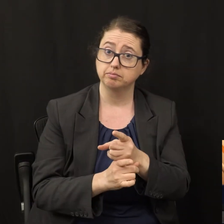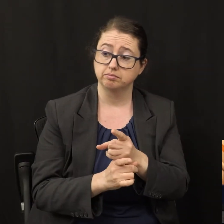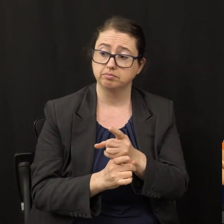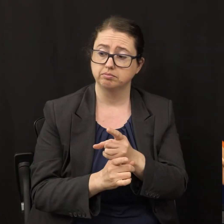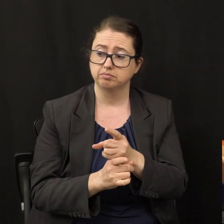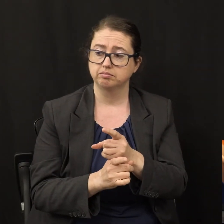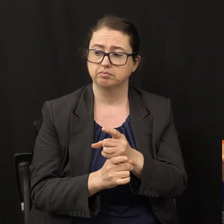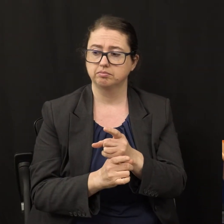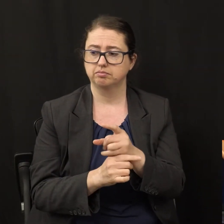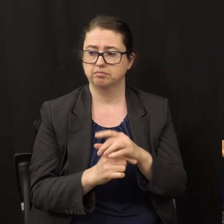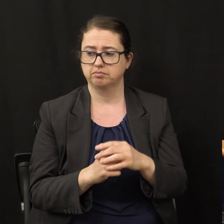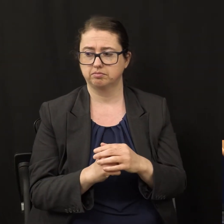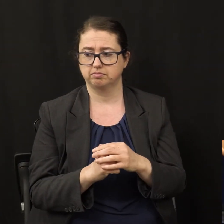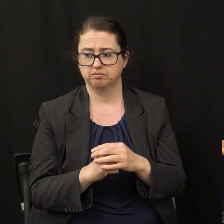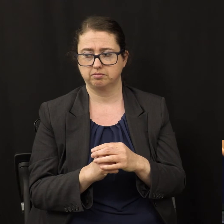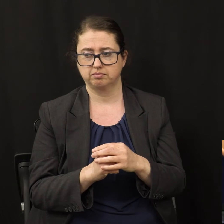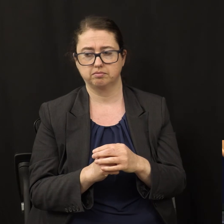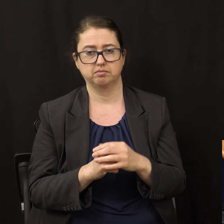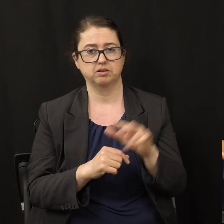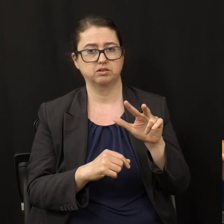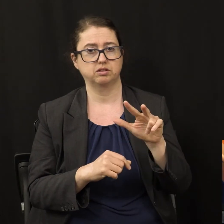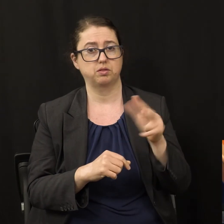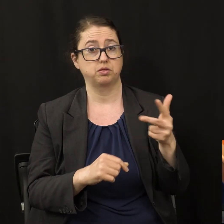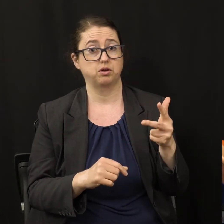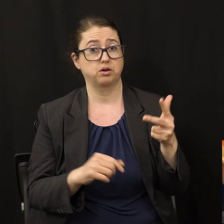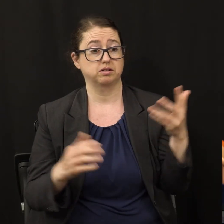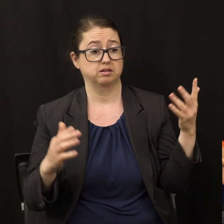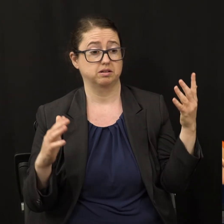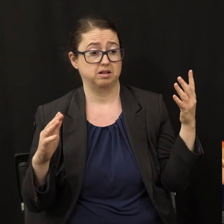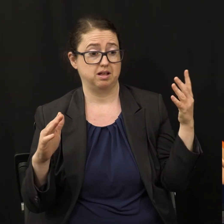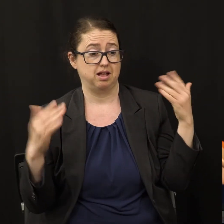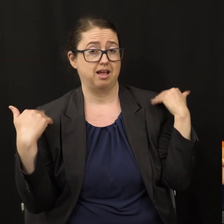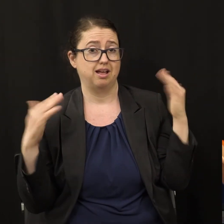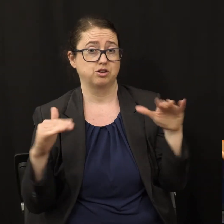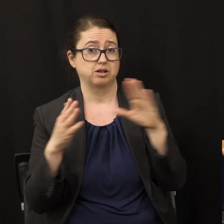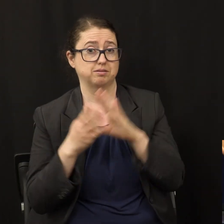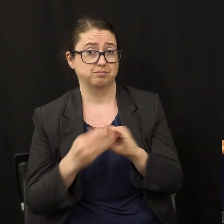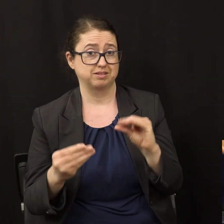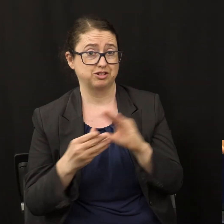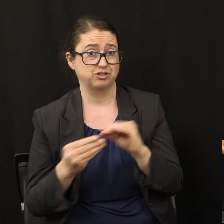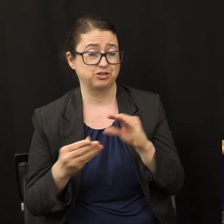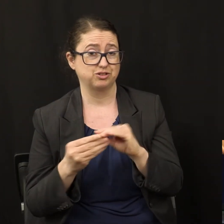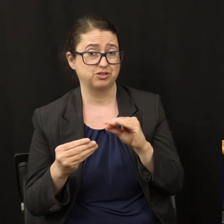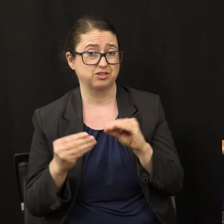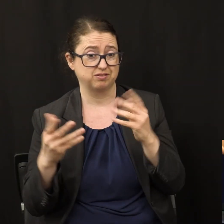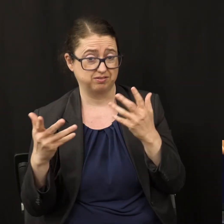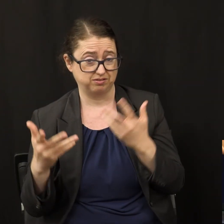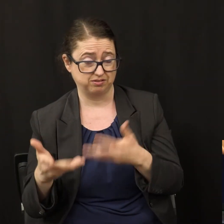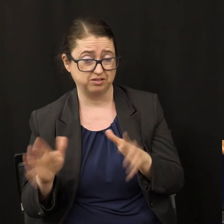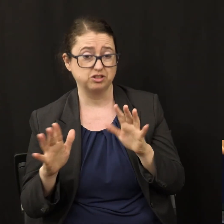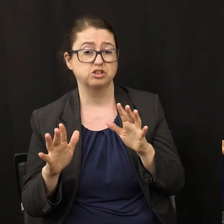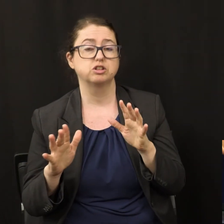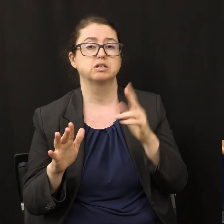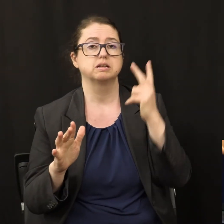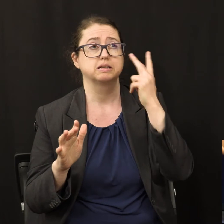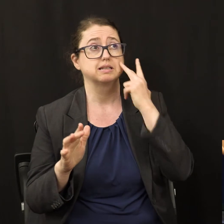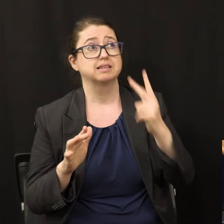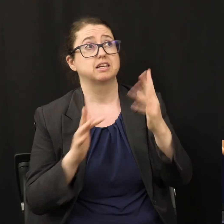ask you, immediately after the third angel's message, Jesus is seated on the cloud, the Son of Man is seated on the cloud.